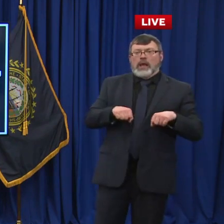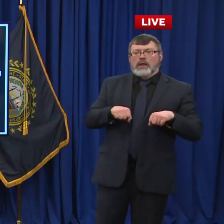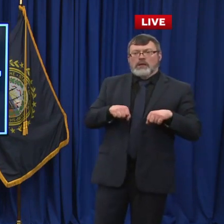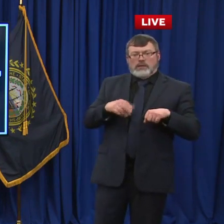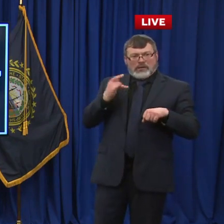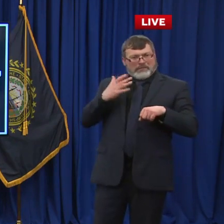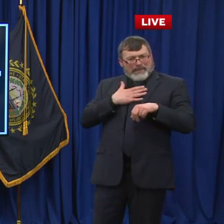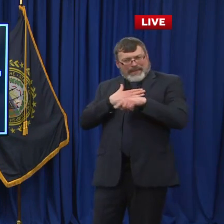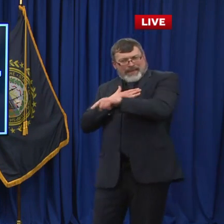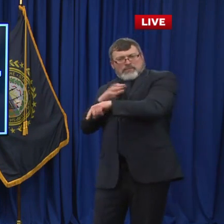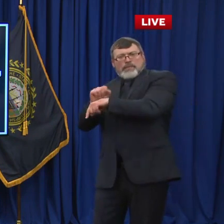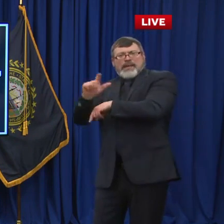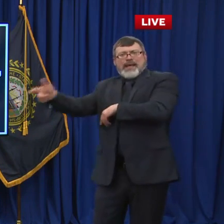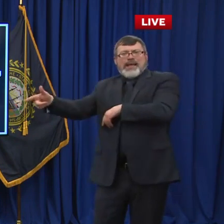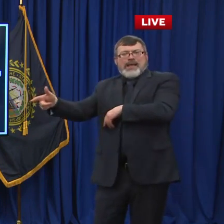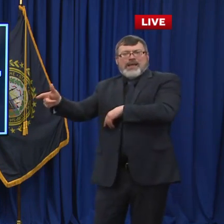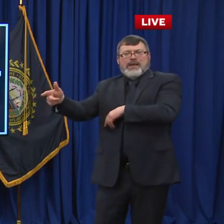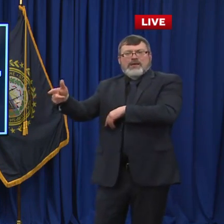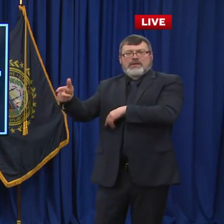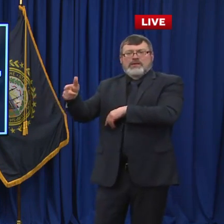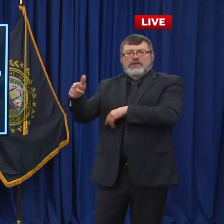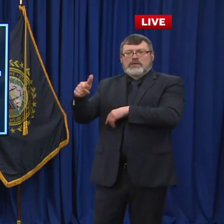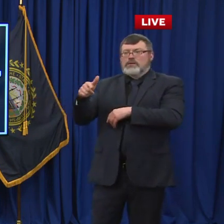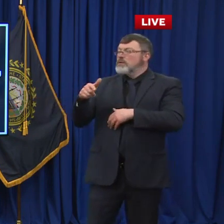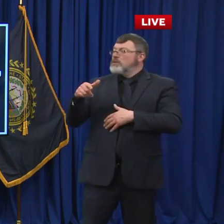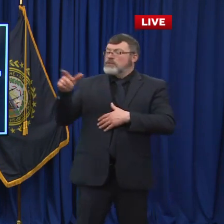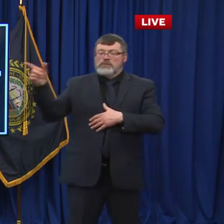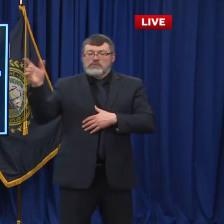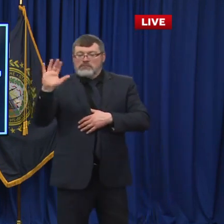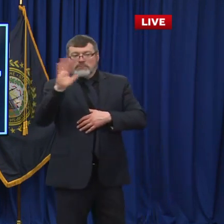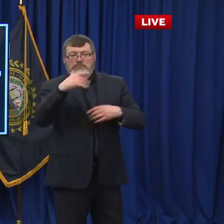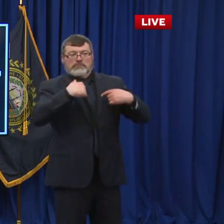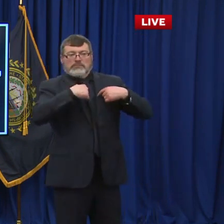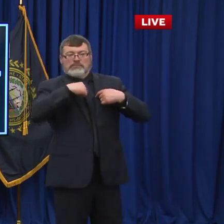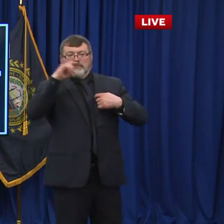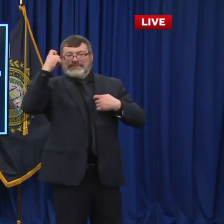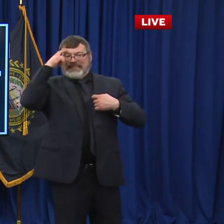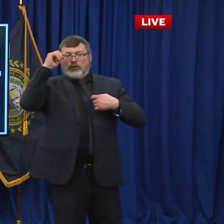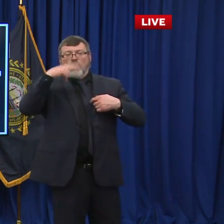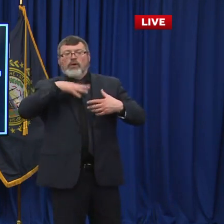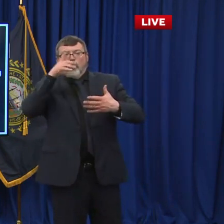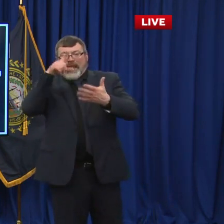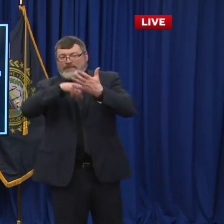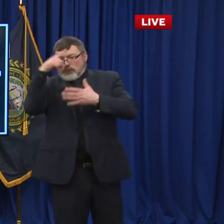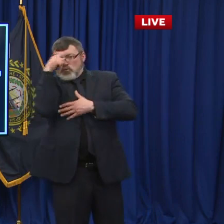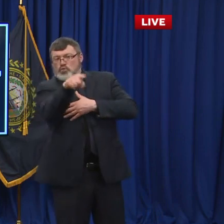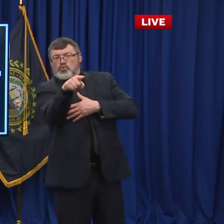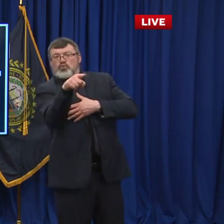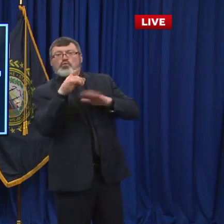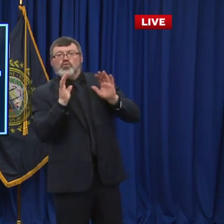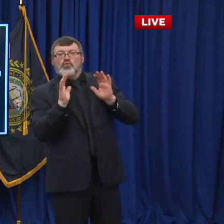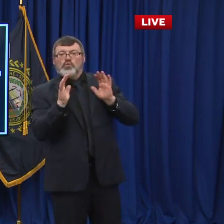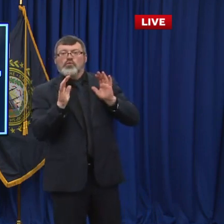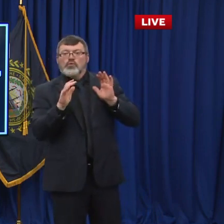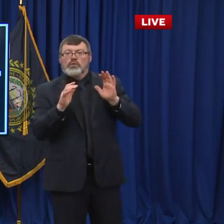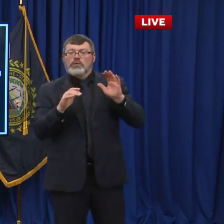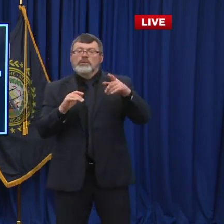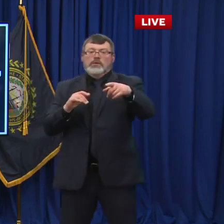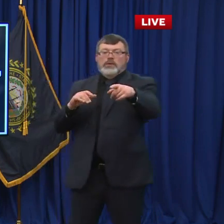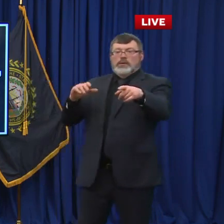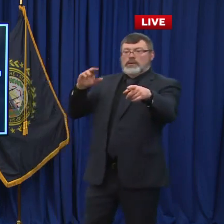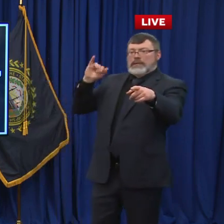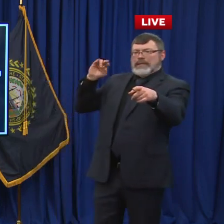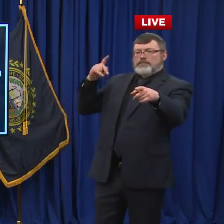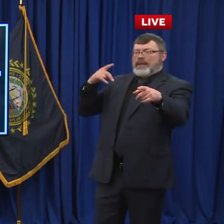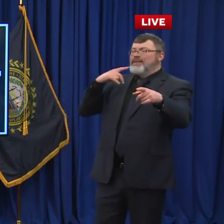say, hey, I already got the vaccine. No, because we'd be the one calling you to move you up. But if you go to a public health clinic like the oh,